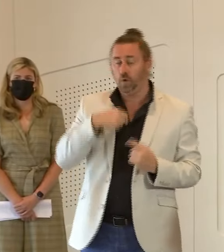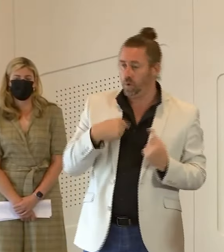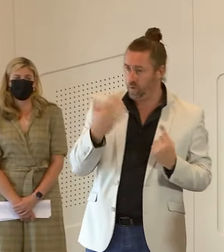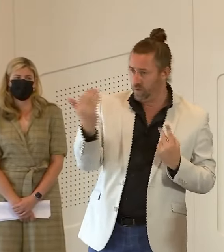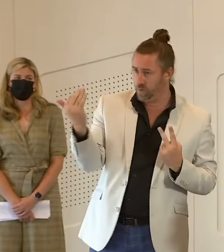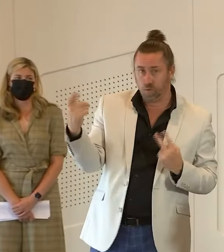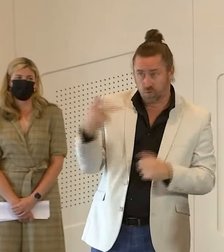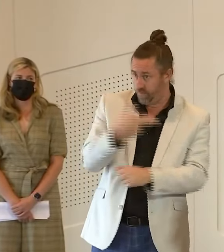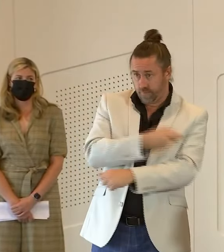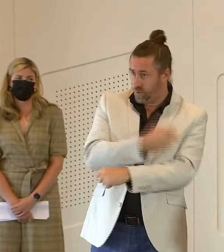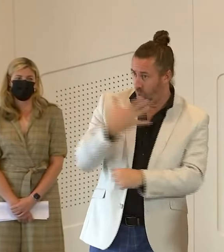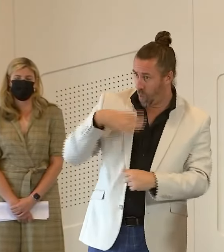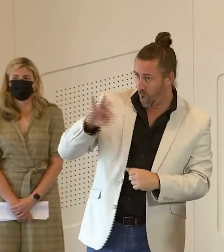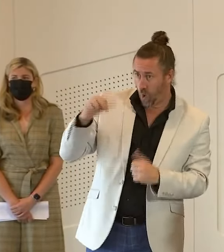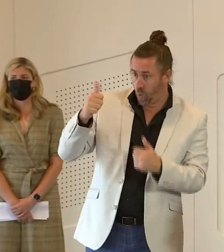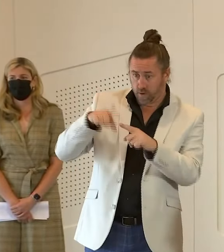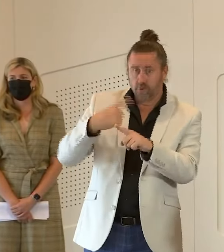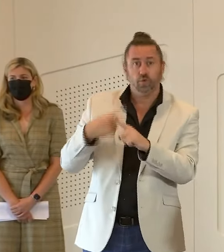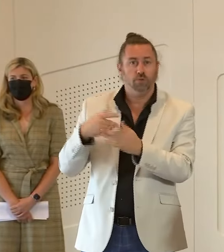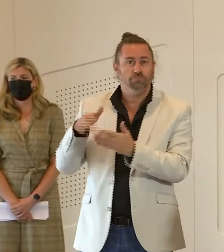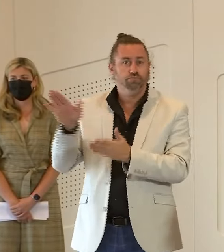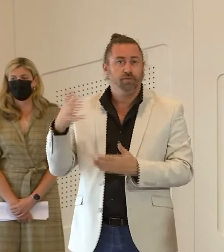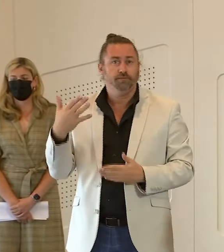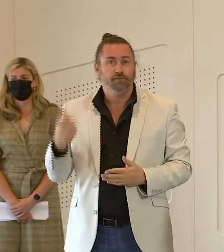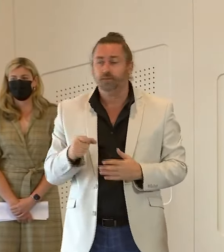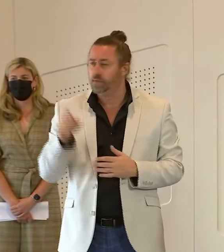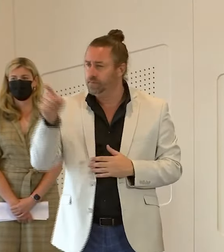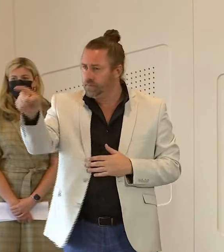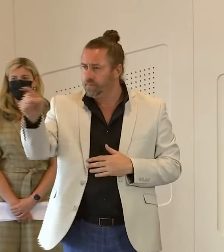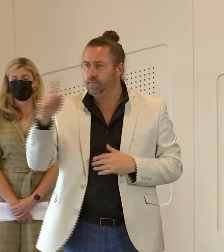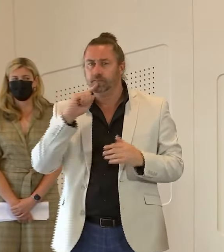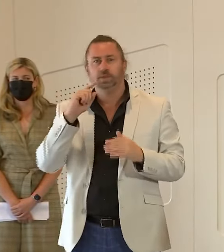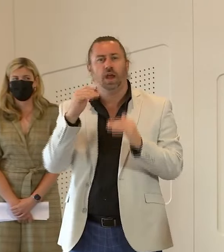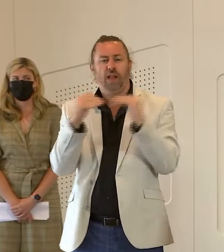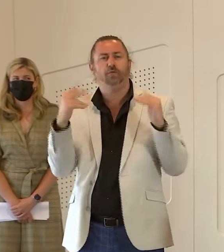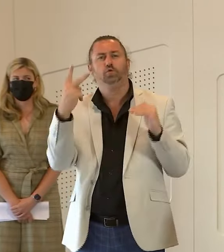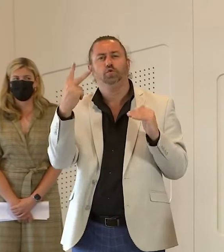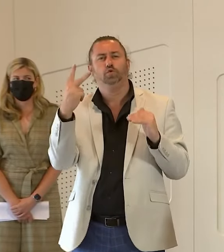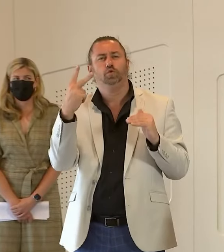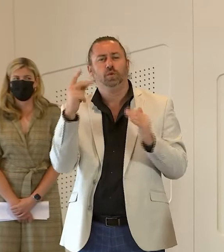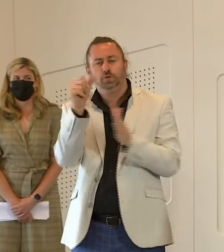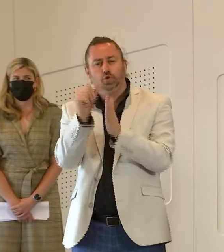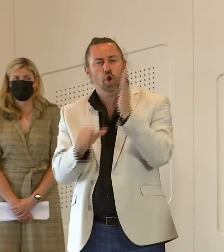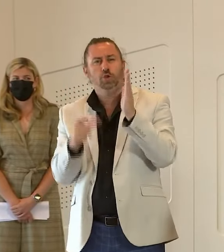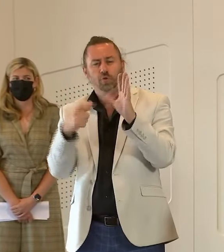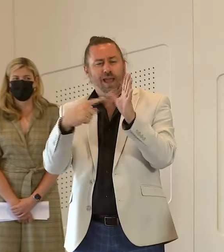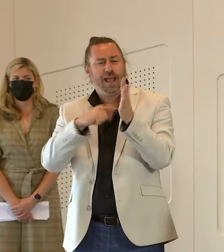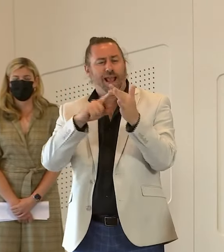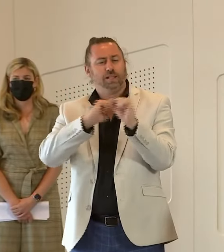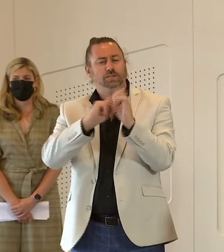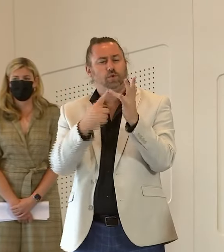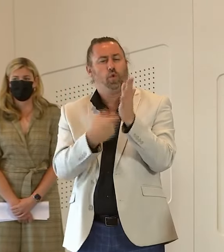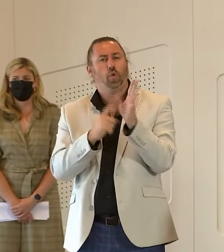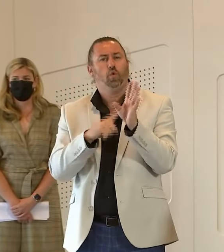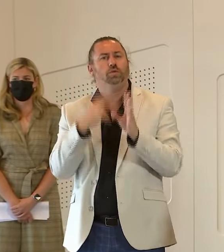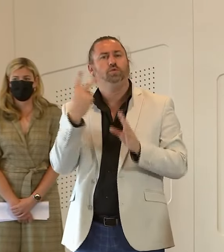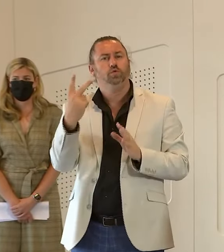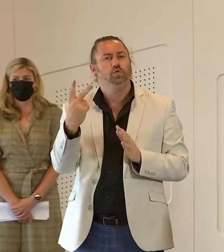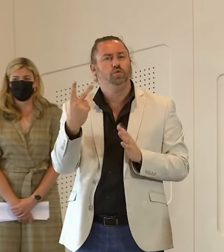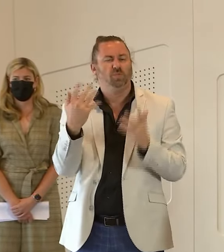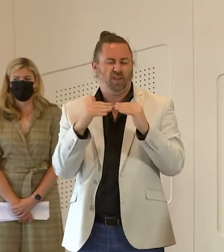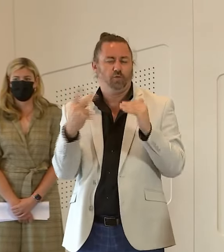terminators so i'm happy to give you those numbers um so what we have done as a statewide